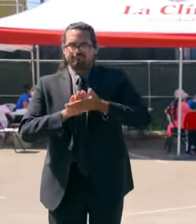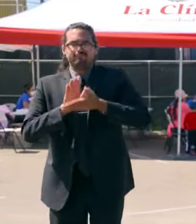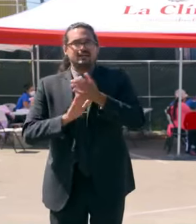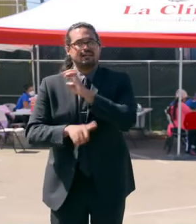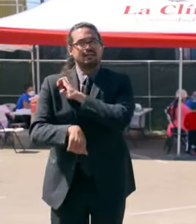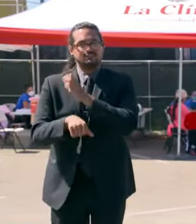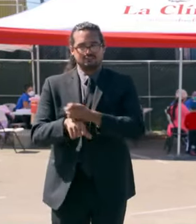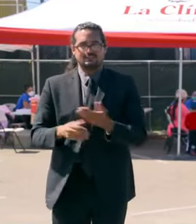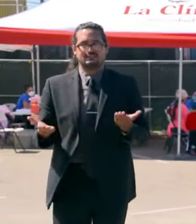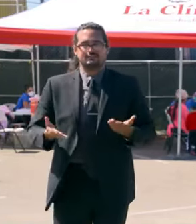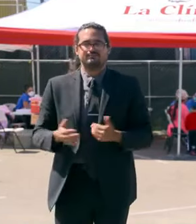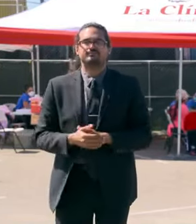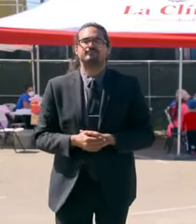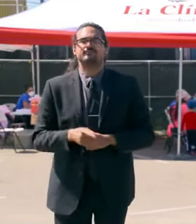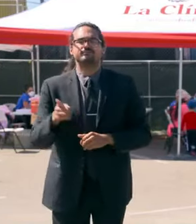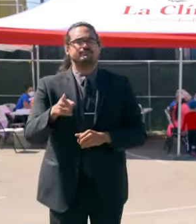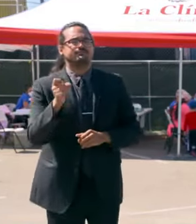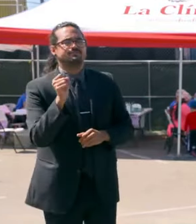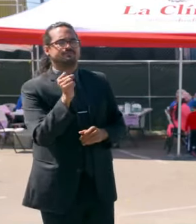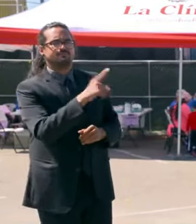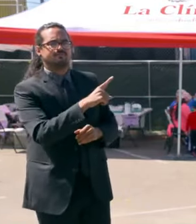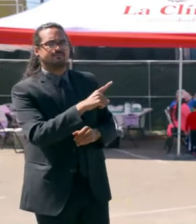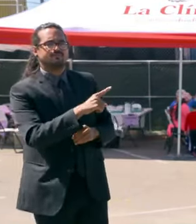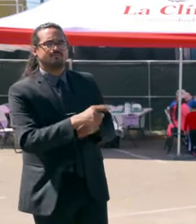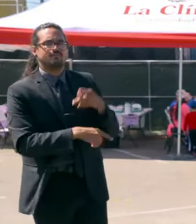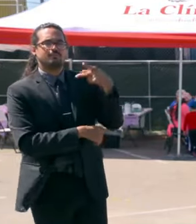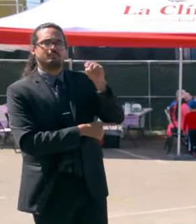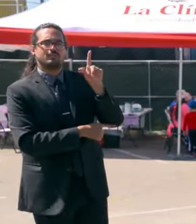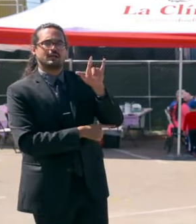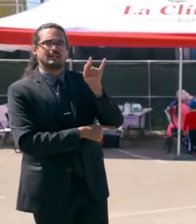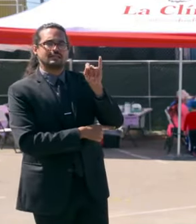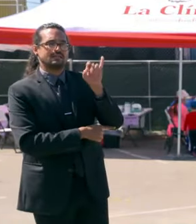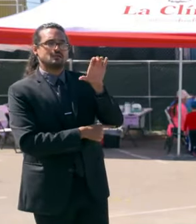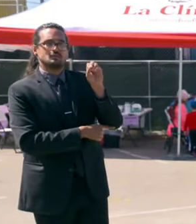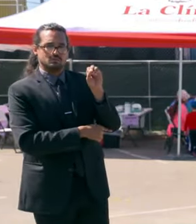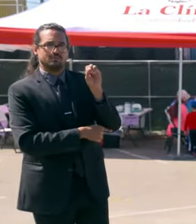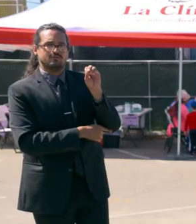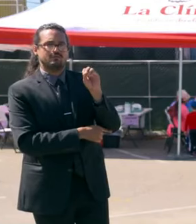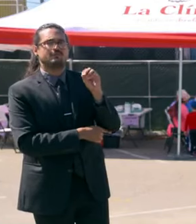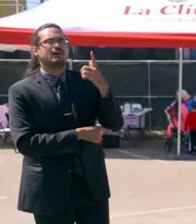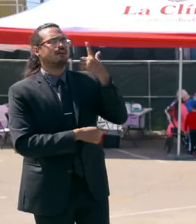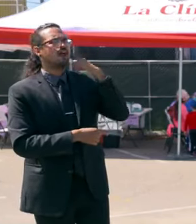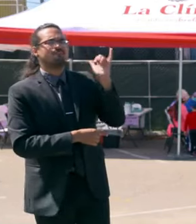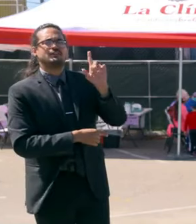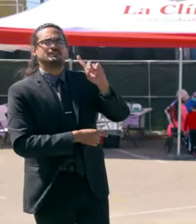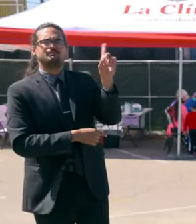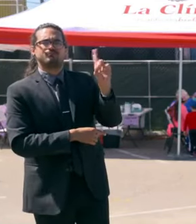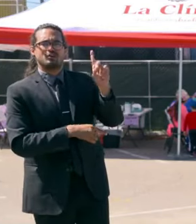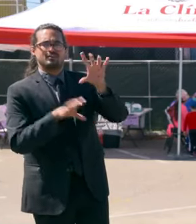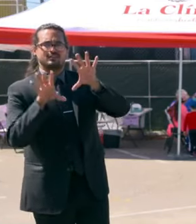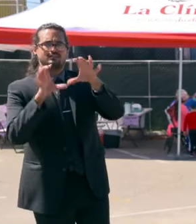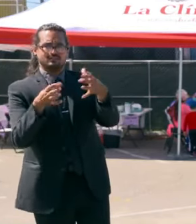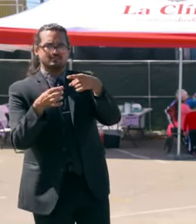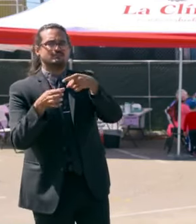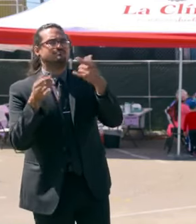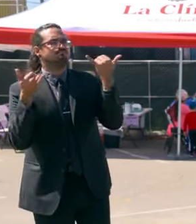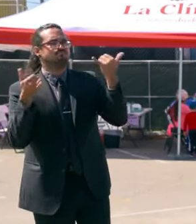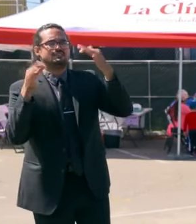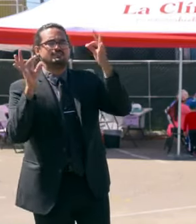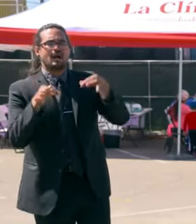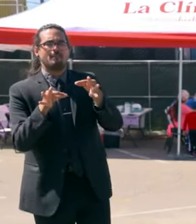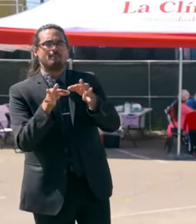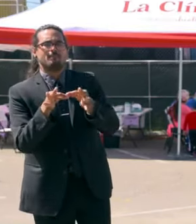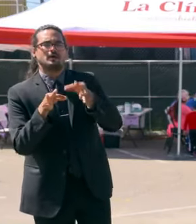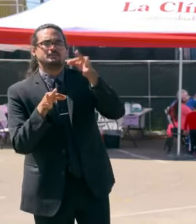Governor Carla Marinucci from Politico, California Democrats postponed their legislative push requiring people to prove they're fully